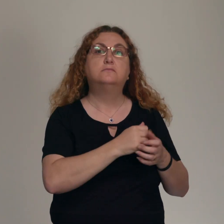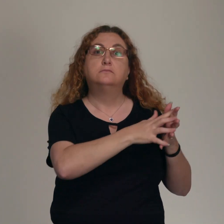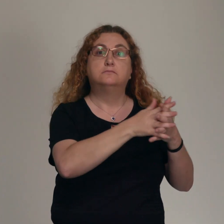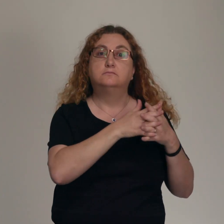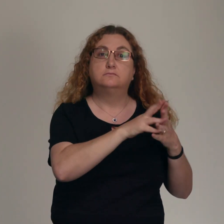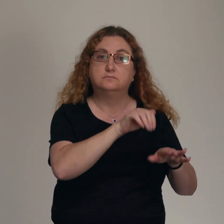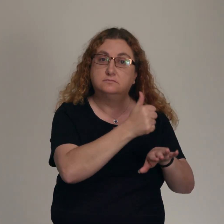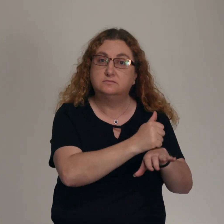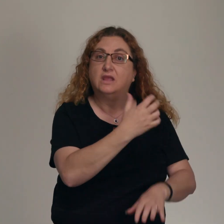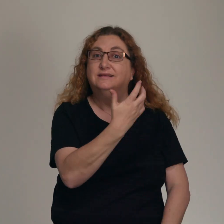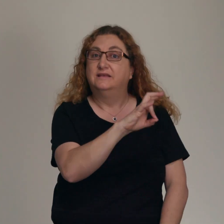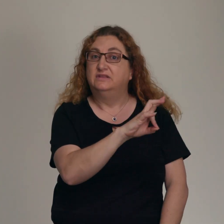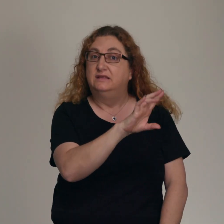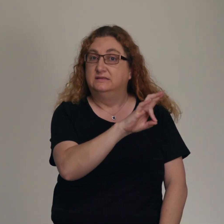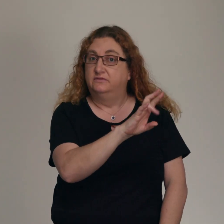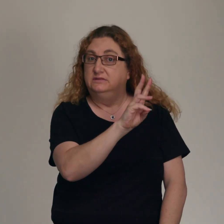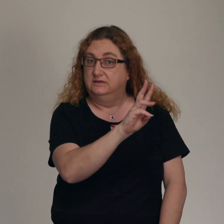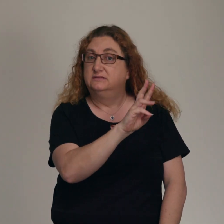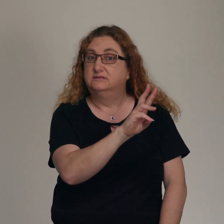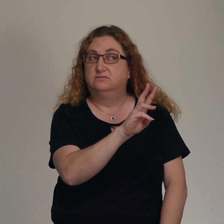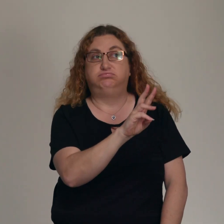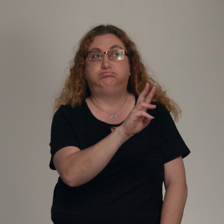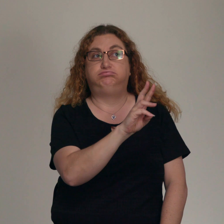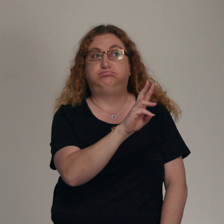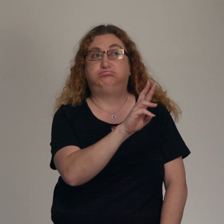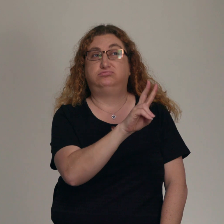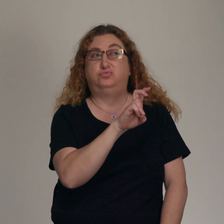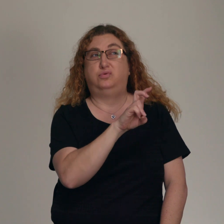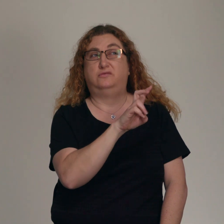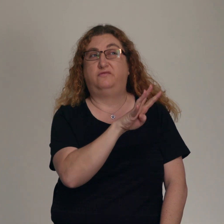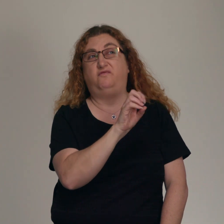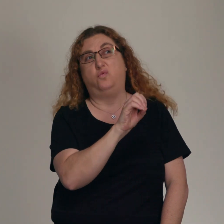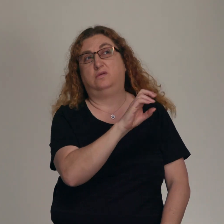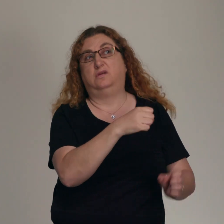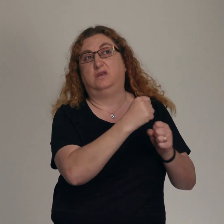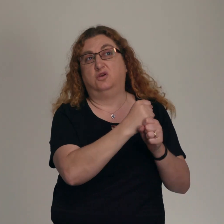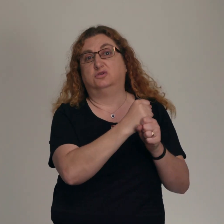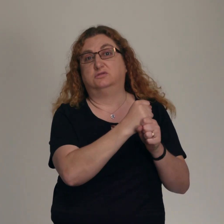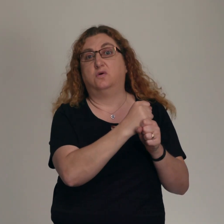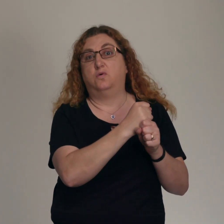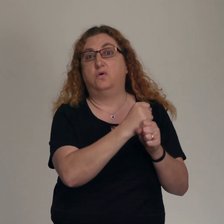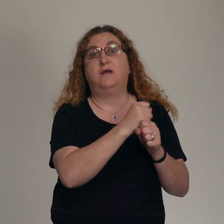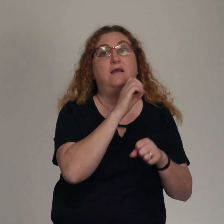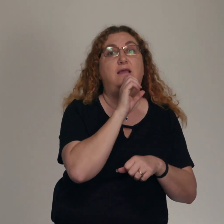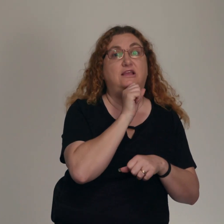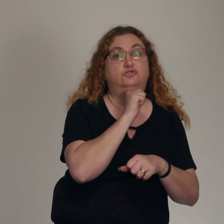1776. So over 240 years ago. So you take the age of Canada and the age of